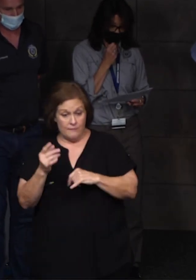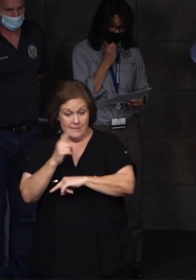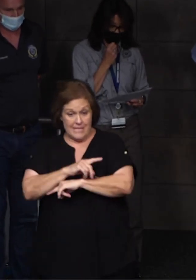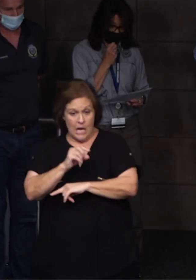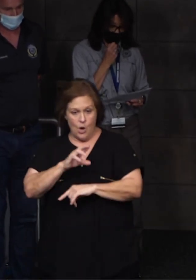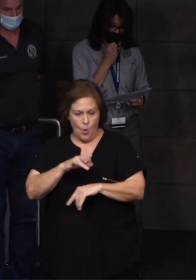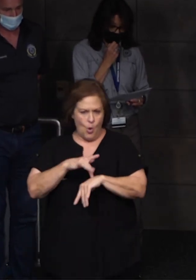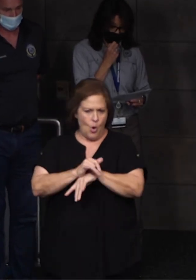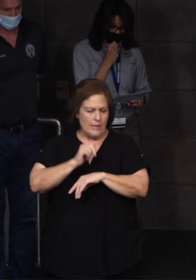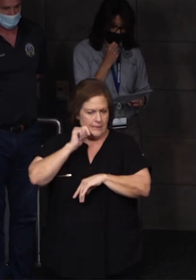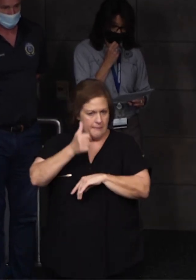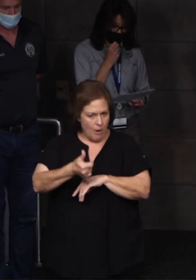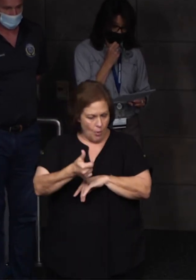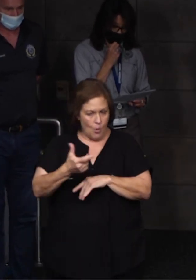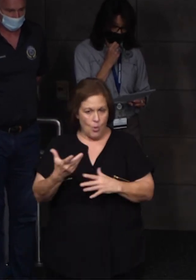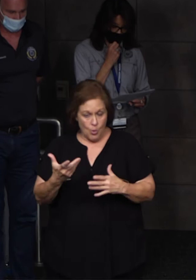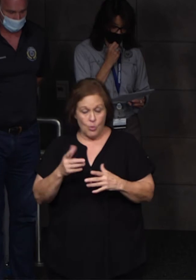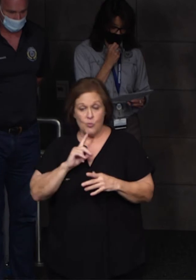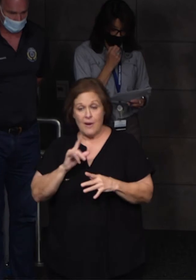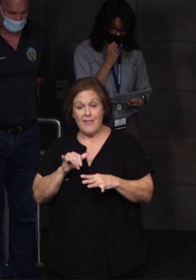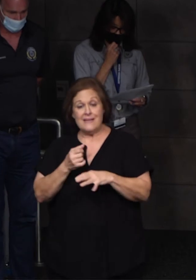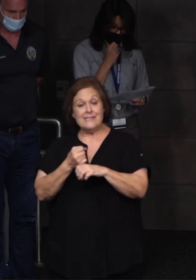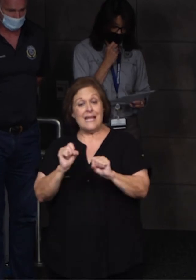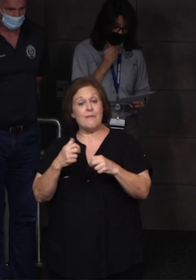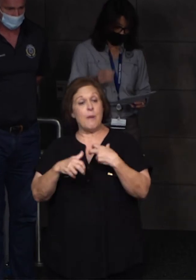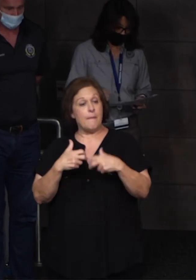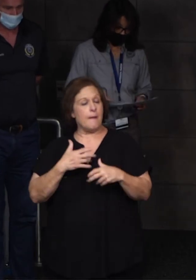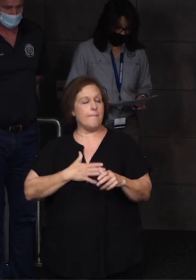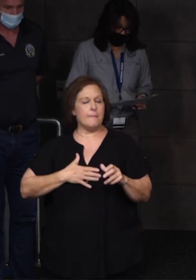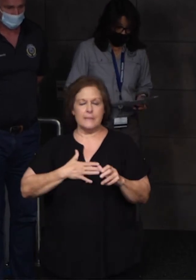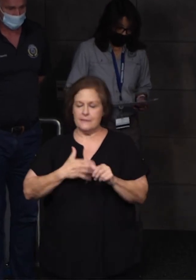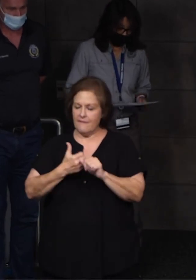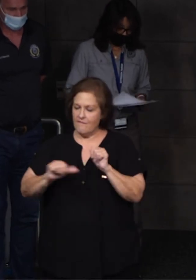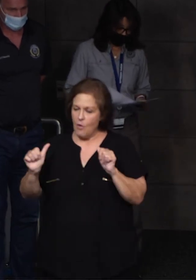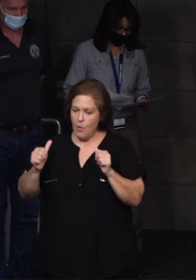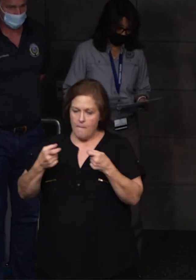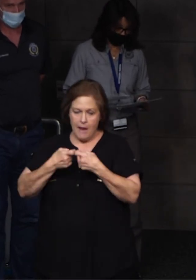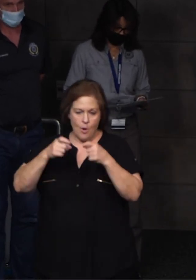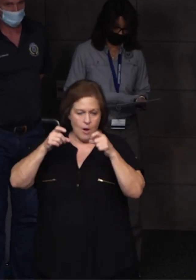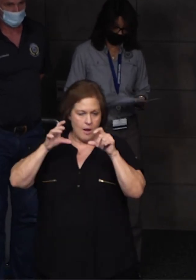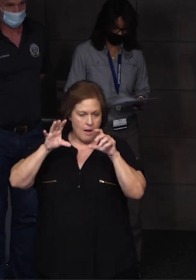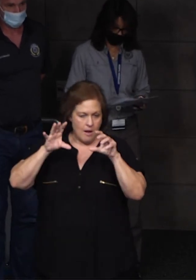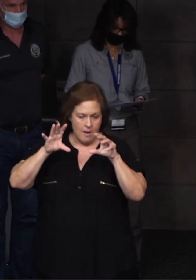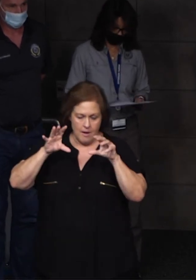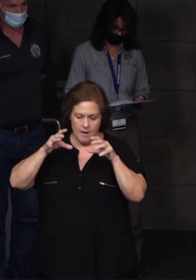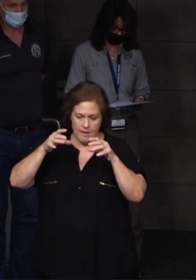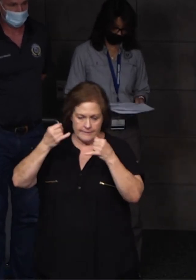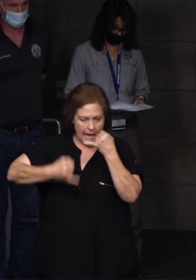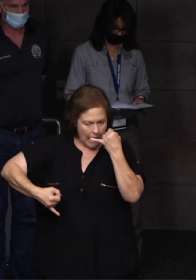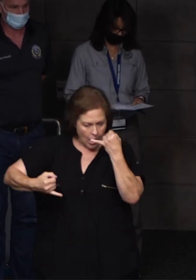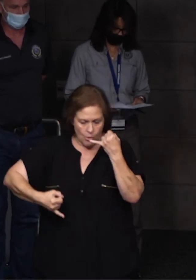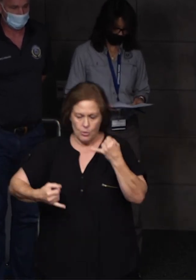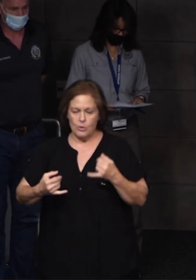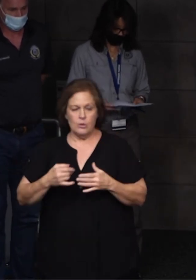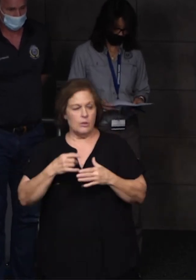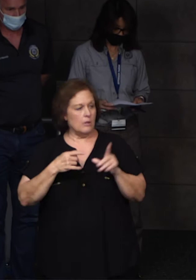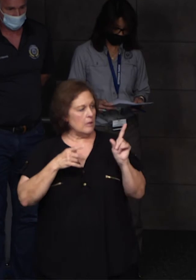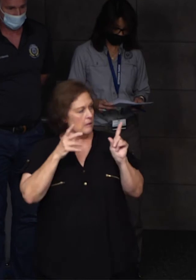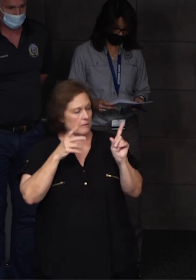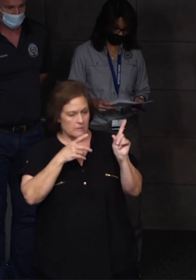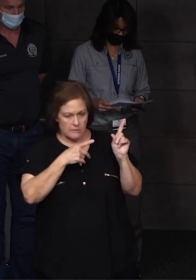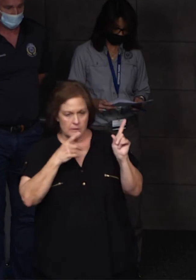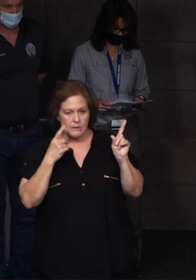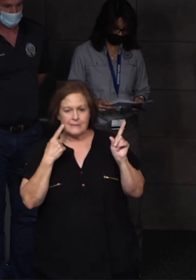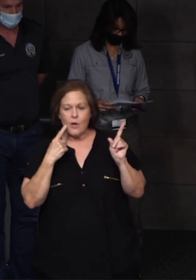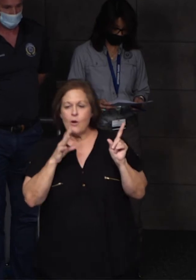tomorrow. So, again, the safety issue, please stay away from downed power lines. Listen to what Chief Tibbetts says about